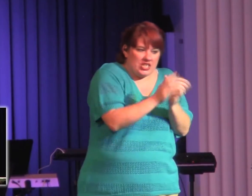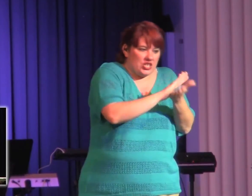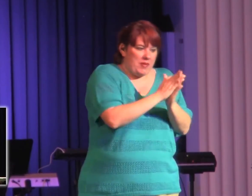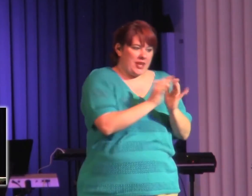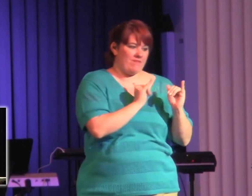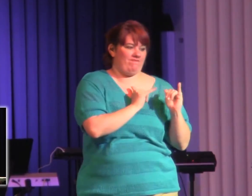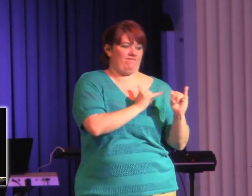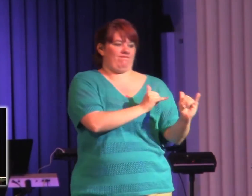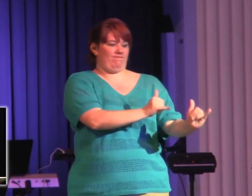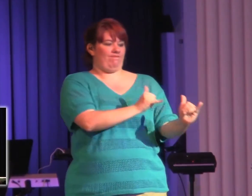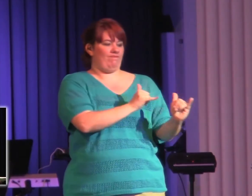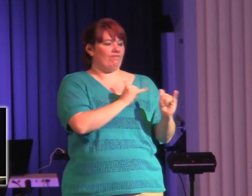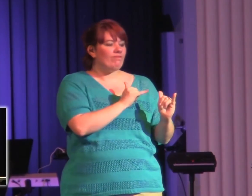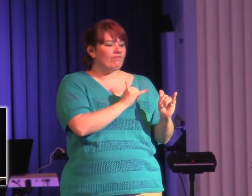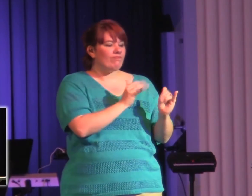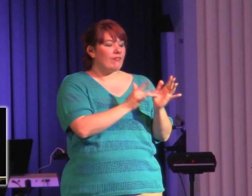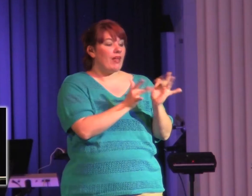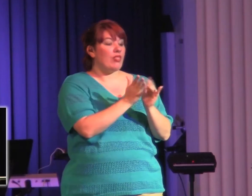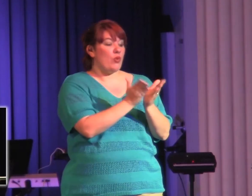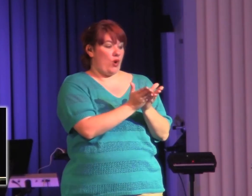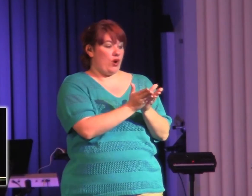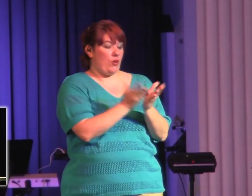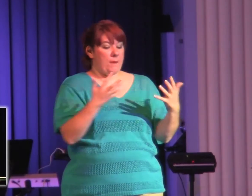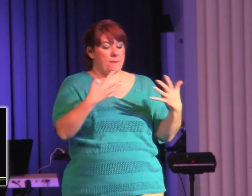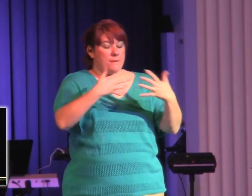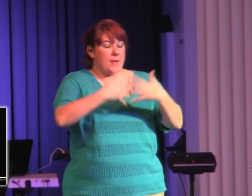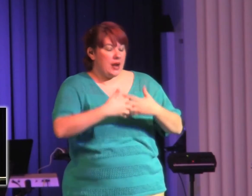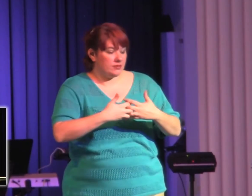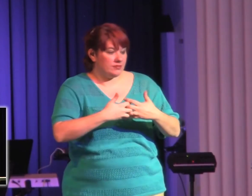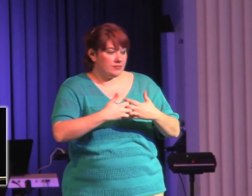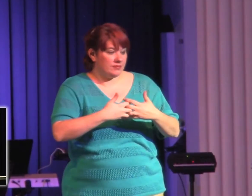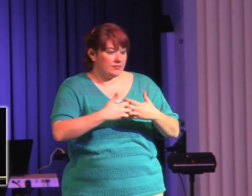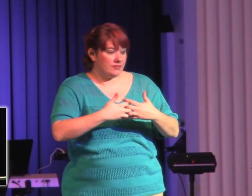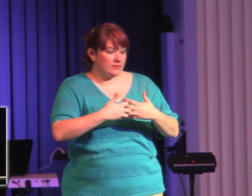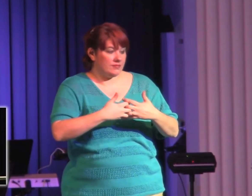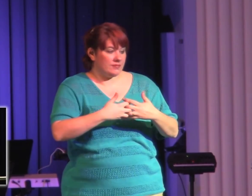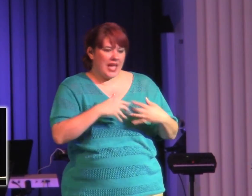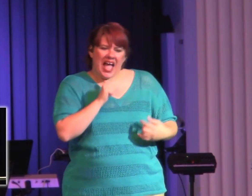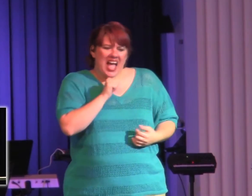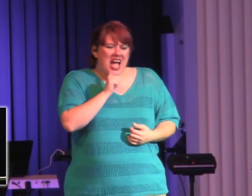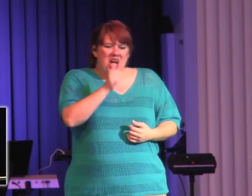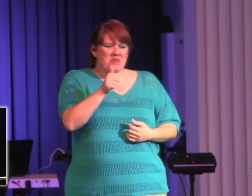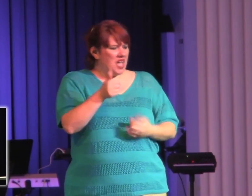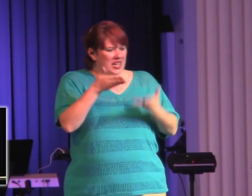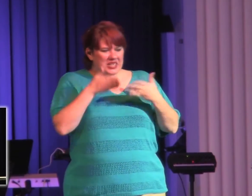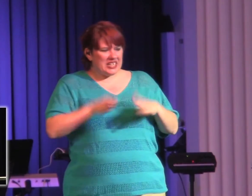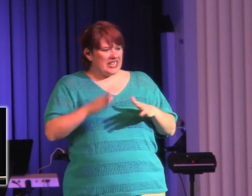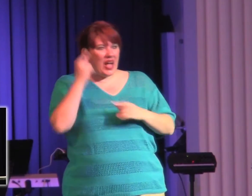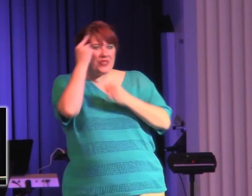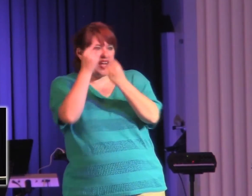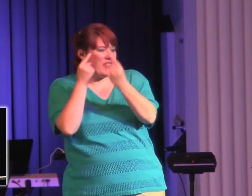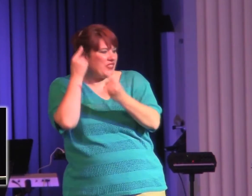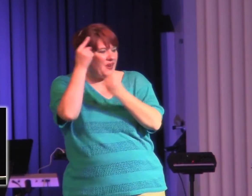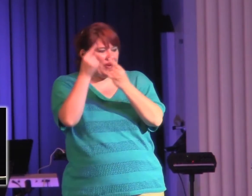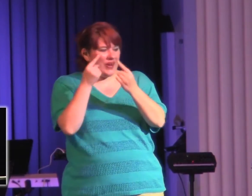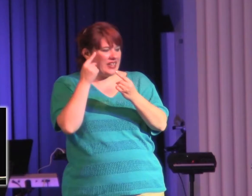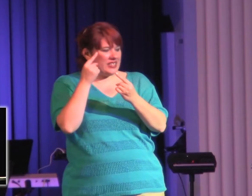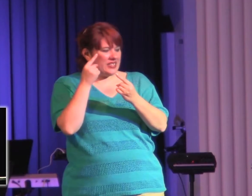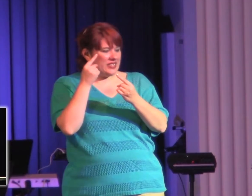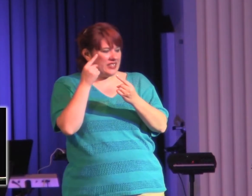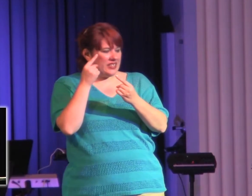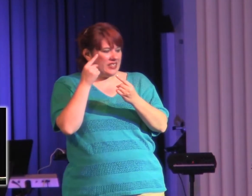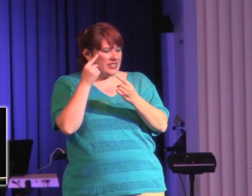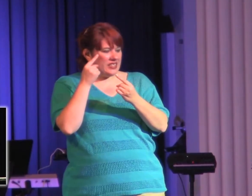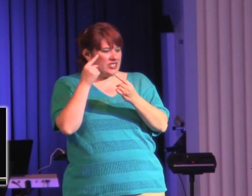not going to allow it to stew. I'm not going to allow it to be justified, and I'm not going to grab my hand in the kitty, so to speak,